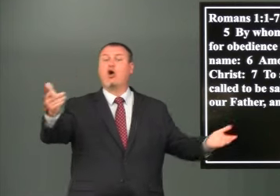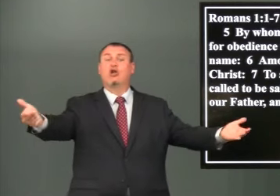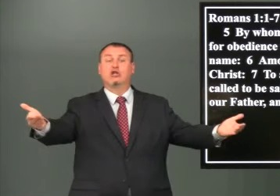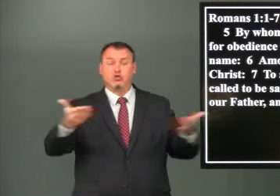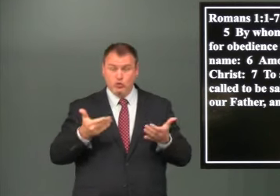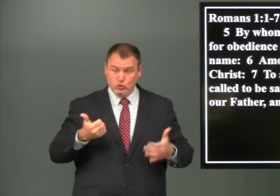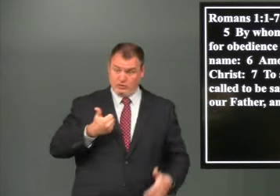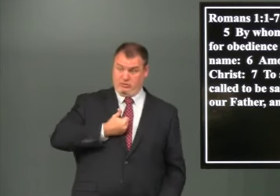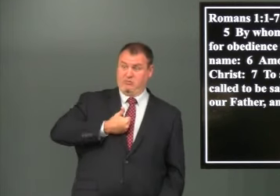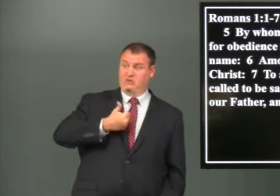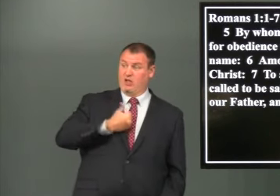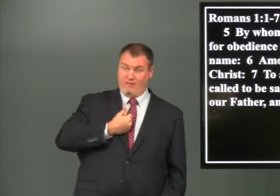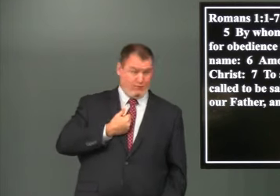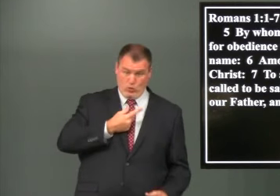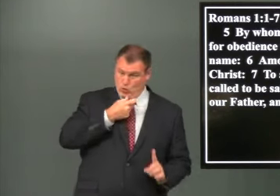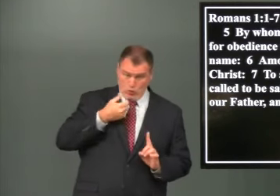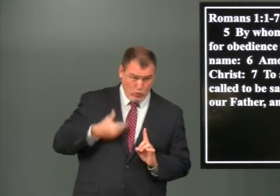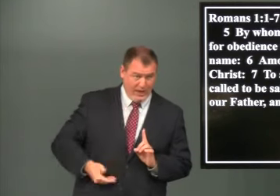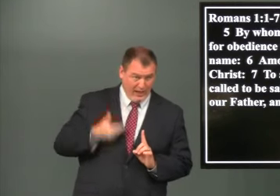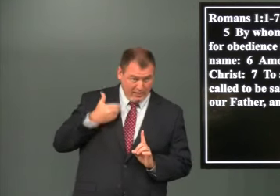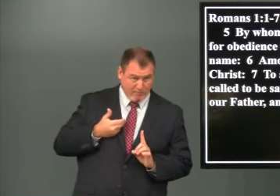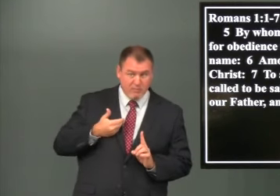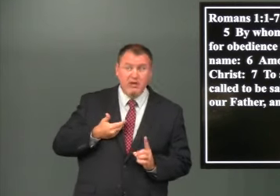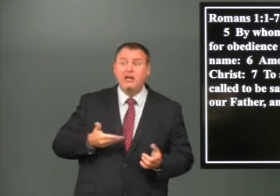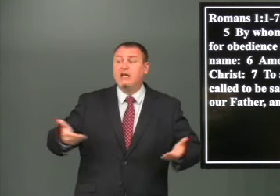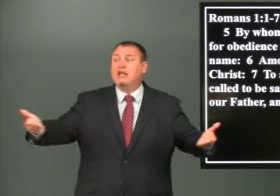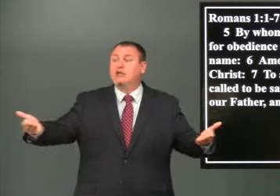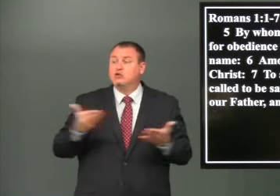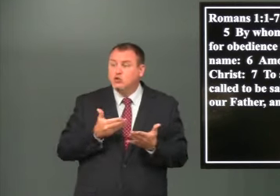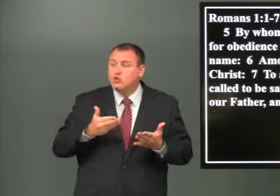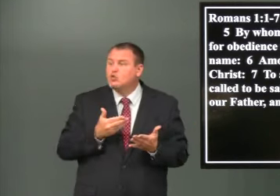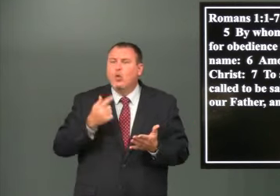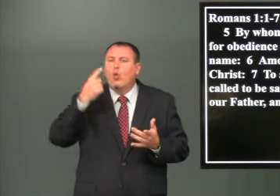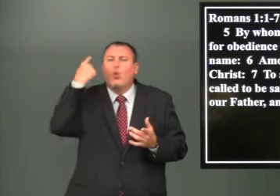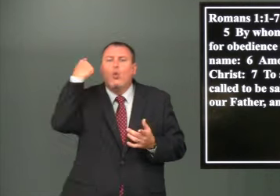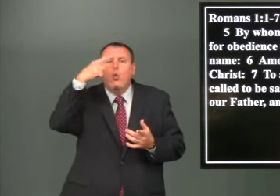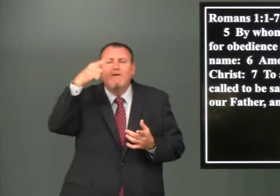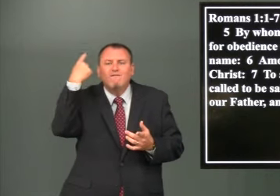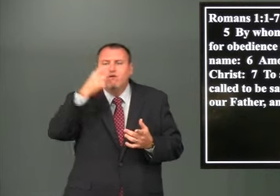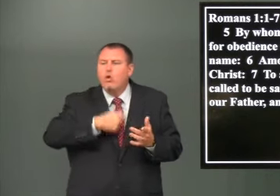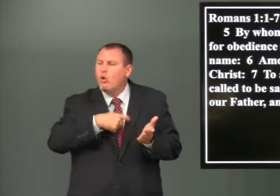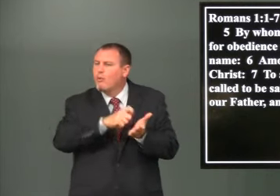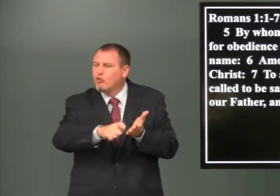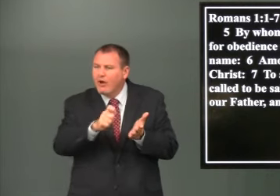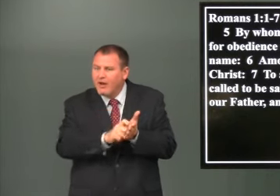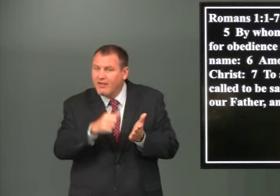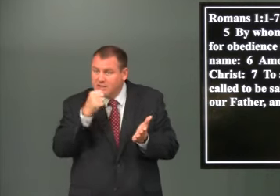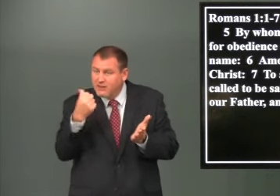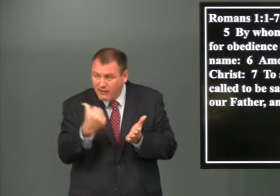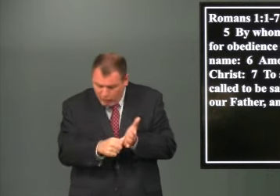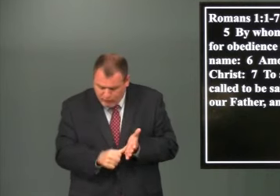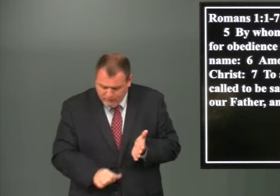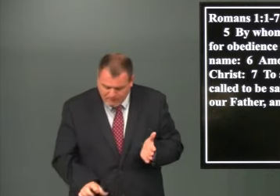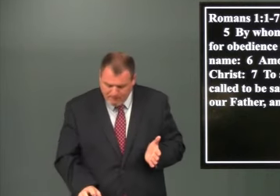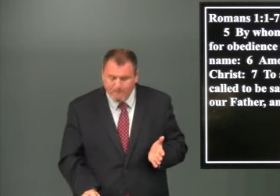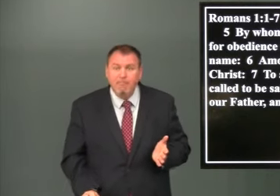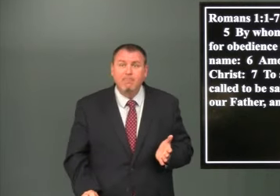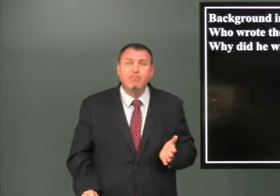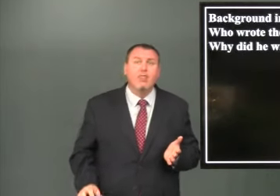so paul introduces himself this is who i am and he tells why he's writing